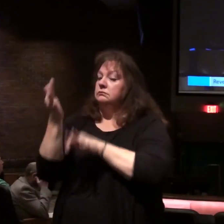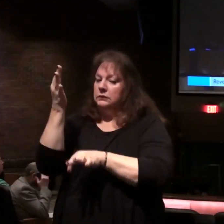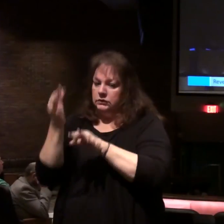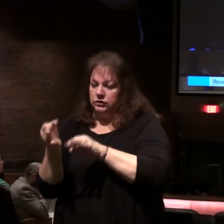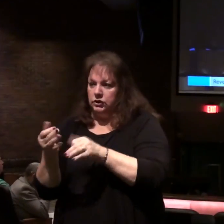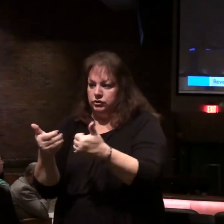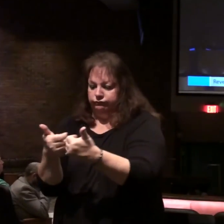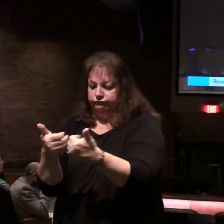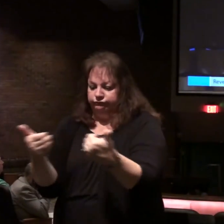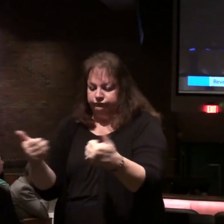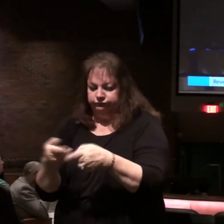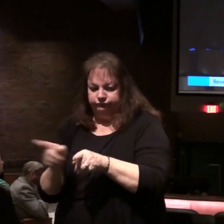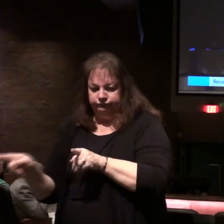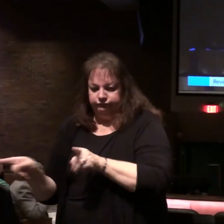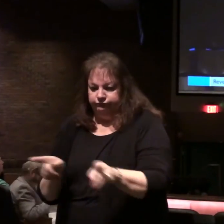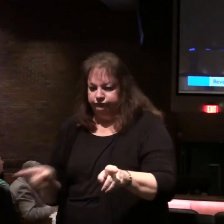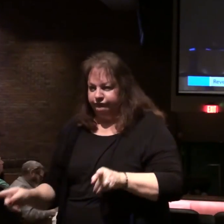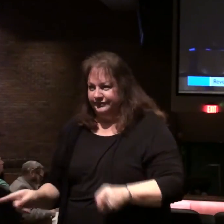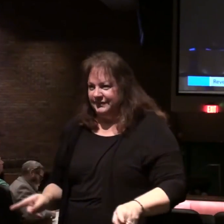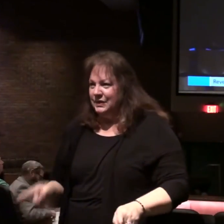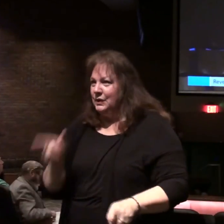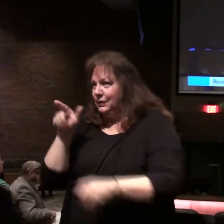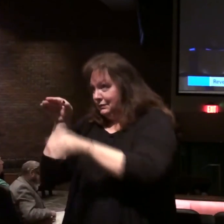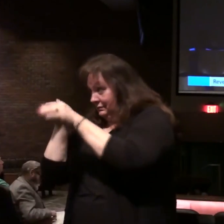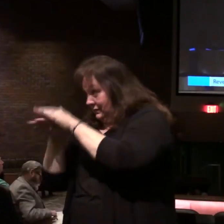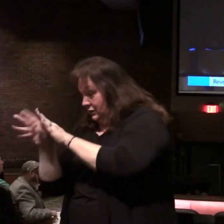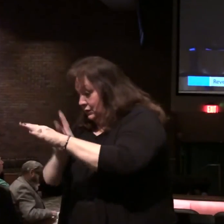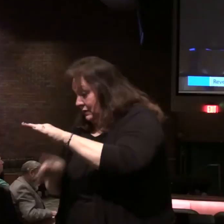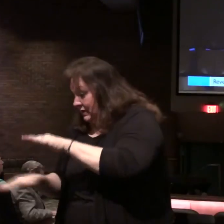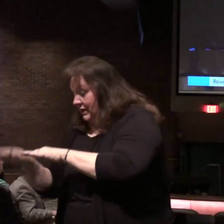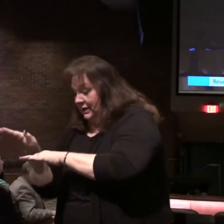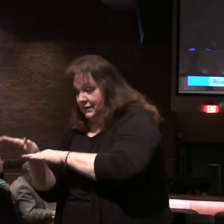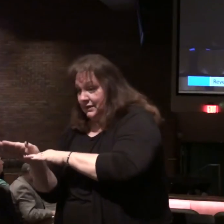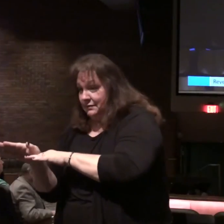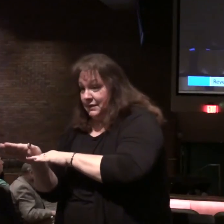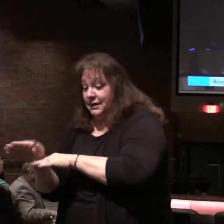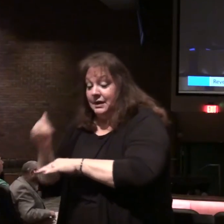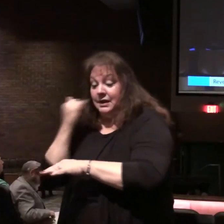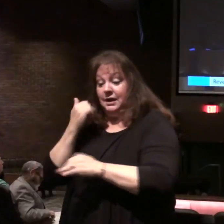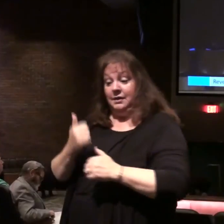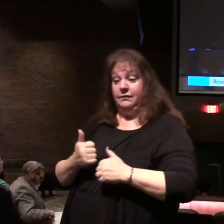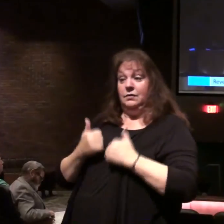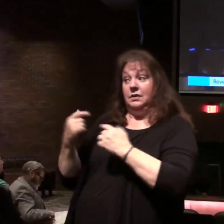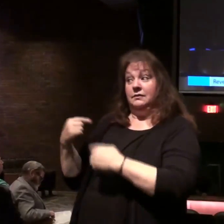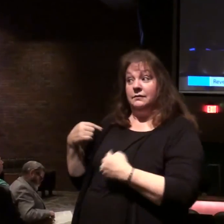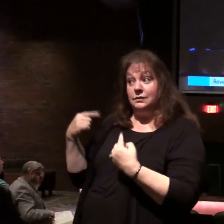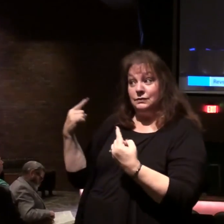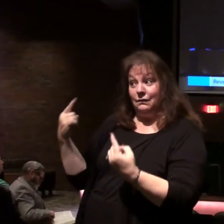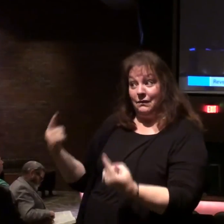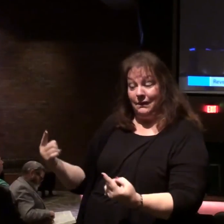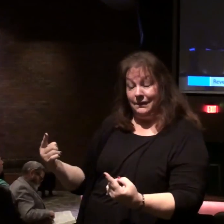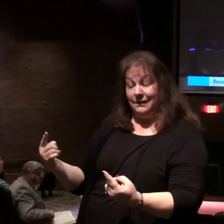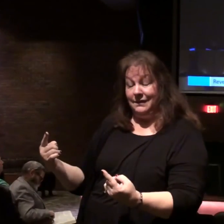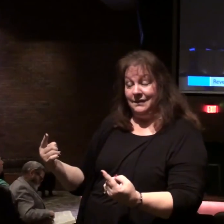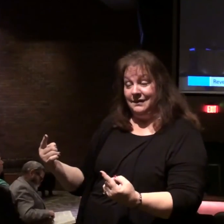be separated out of who goes into the kingdom anyone who lived thus far now